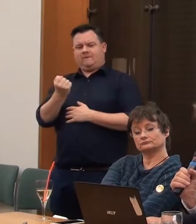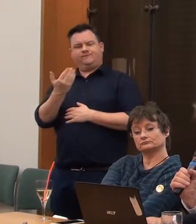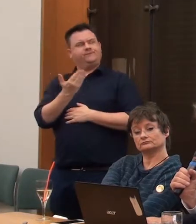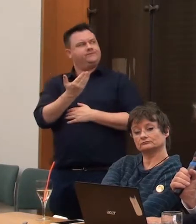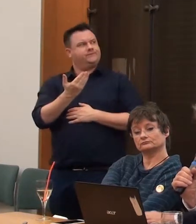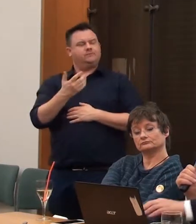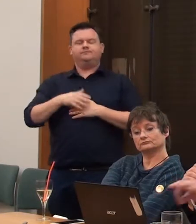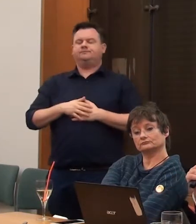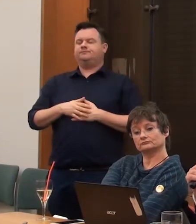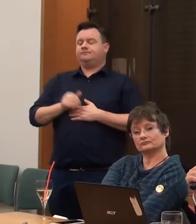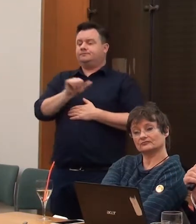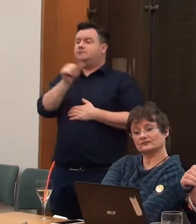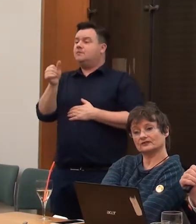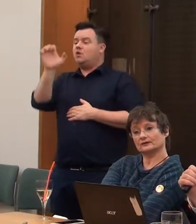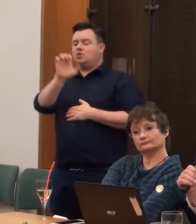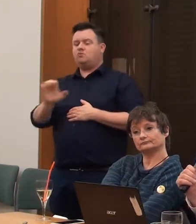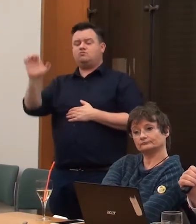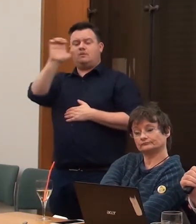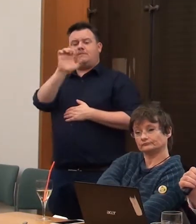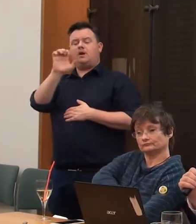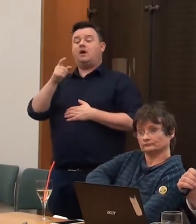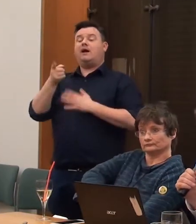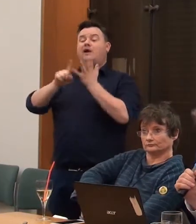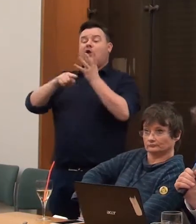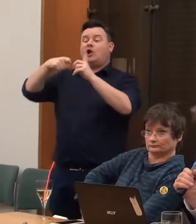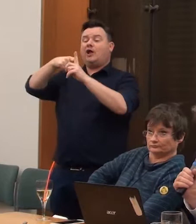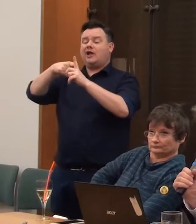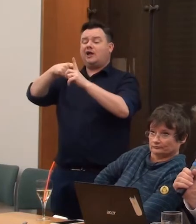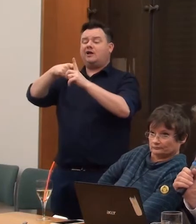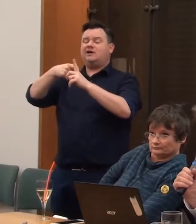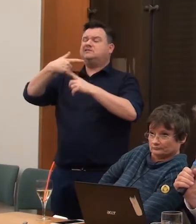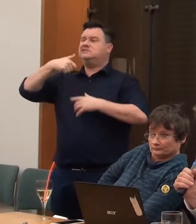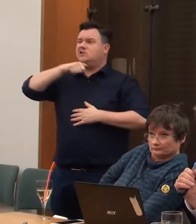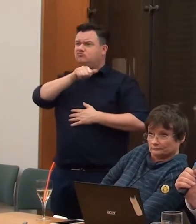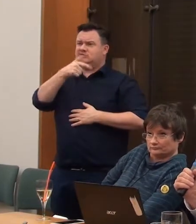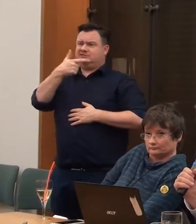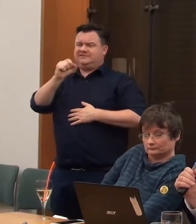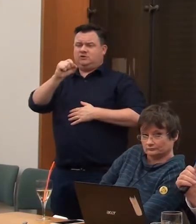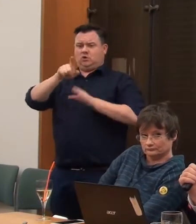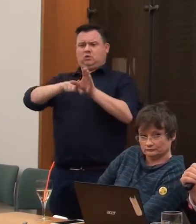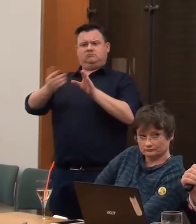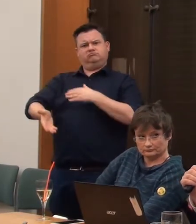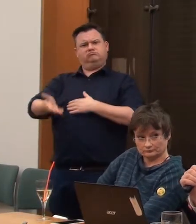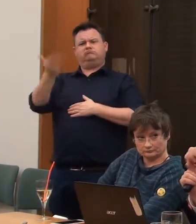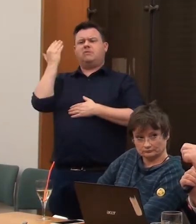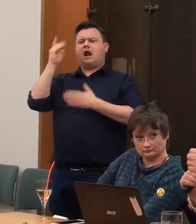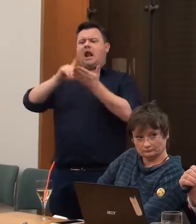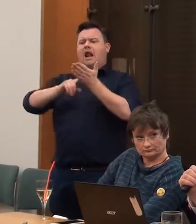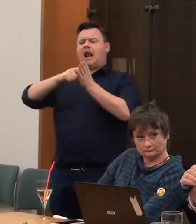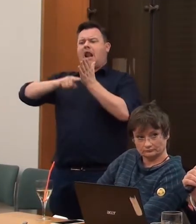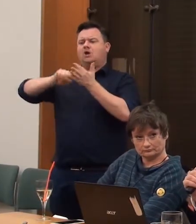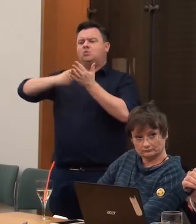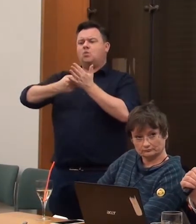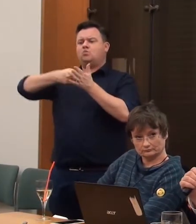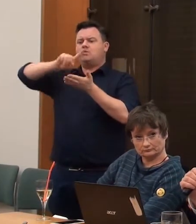here in the UK, 670 years ago, the lateral sorter. In the margins,